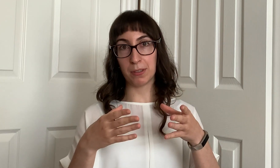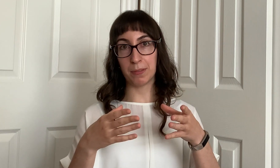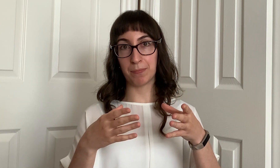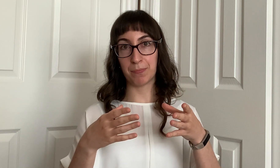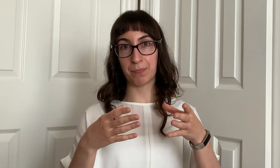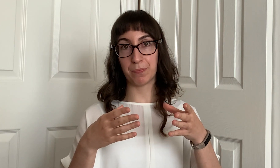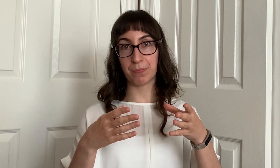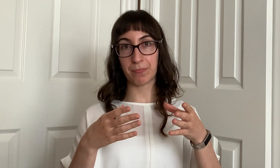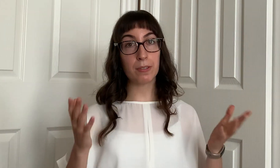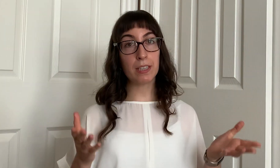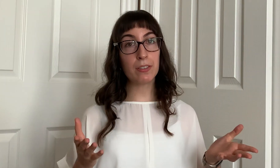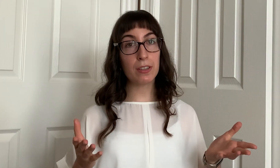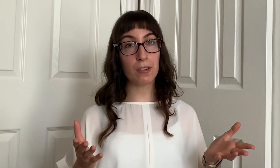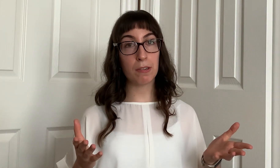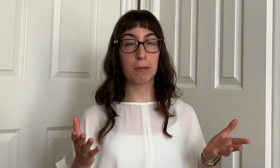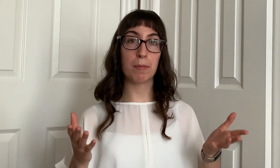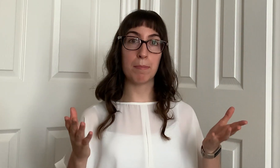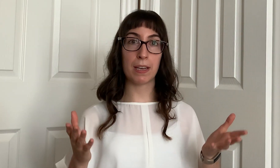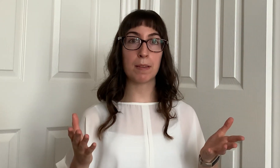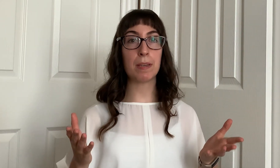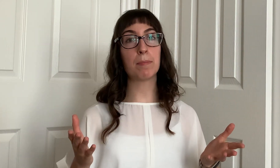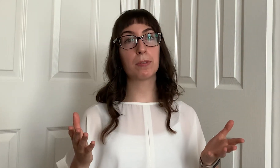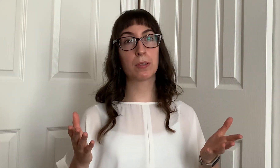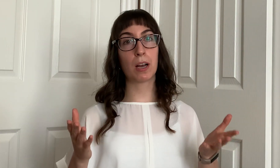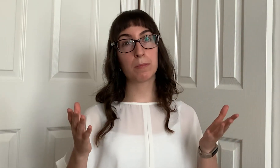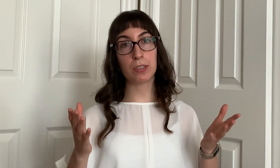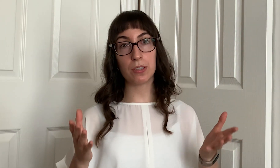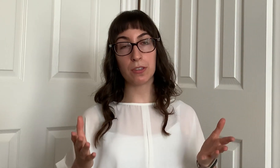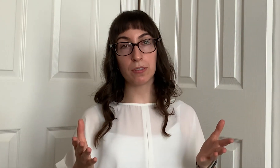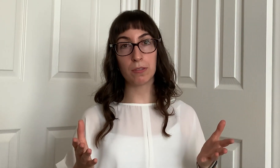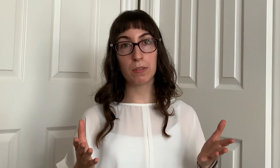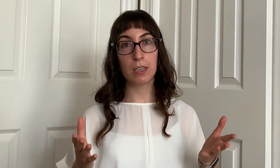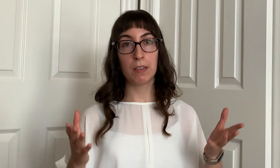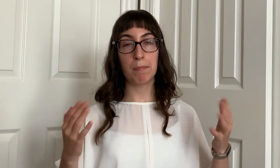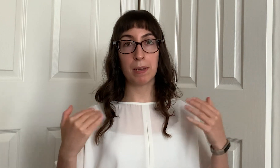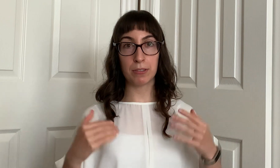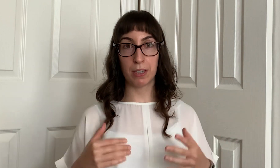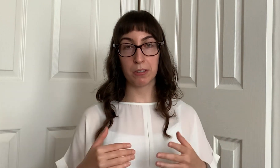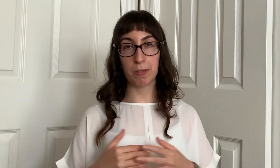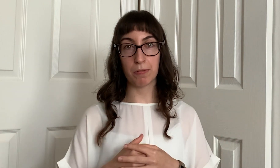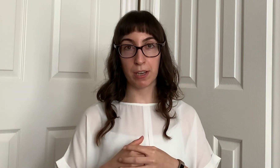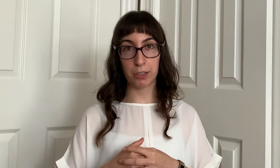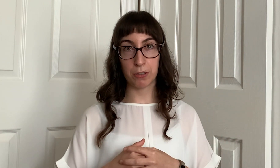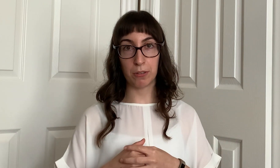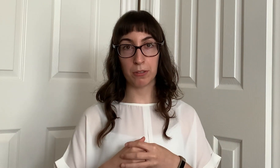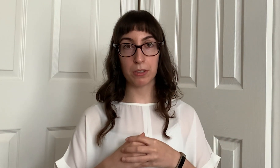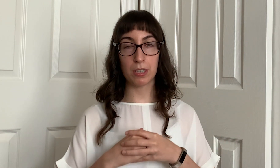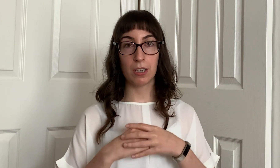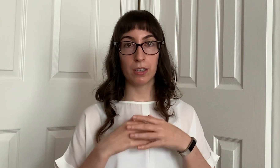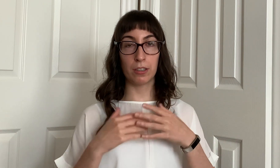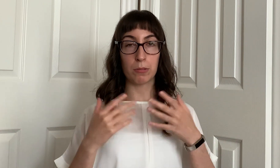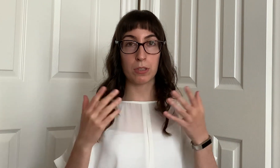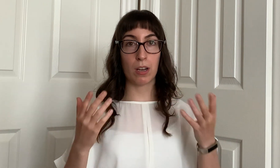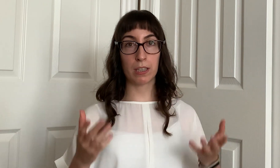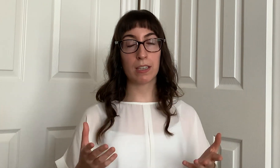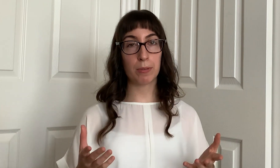even though many people come to you mental health professionals you know talking about